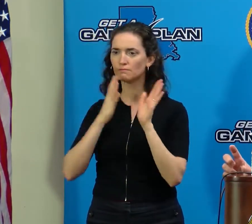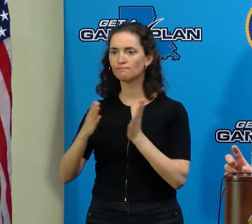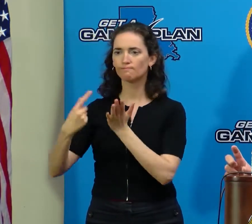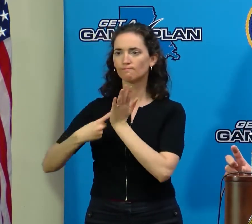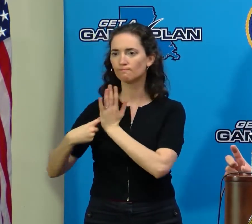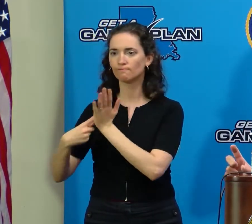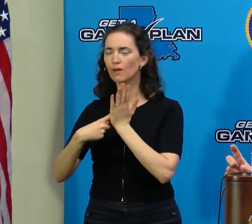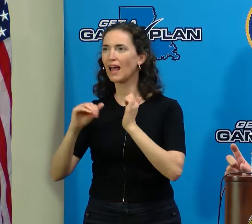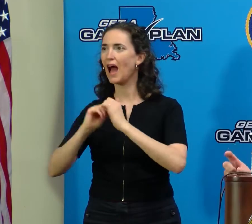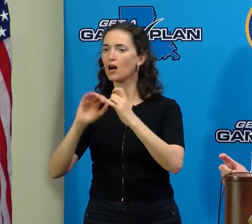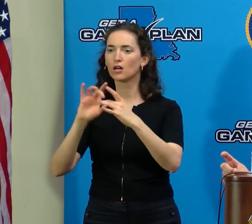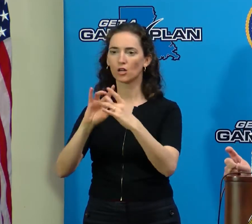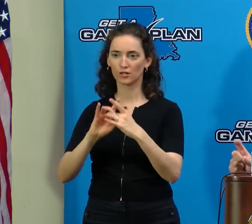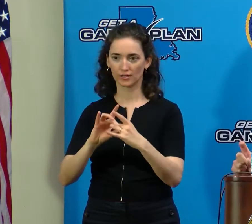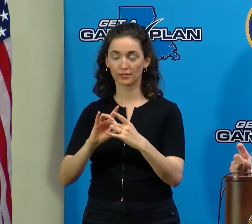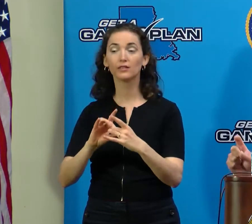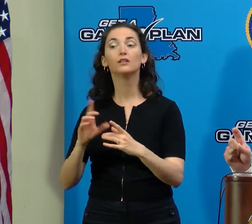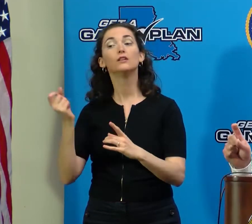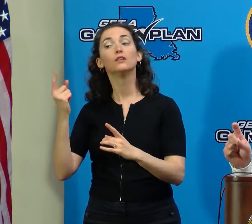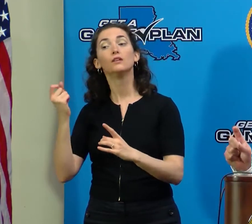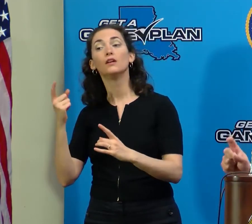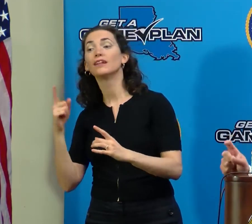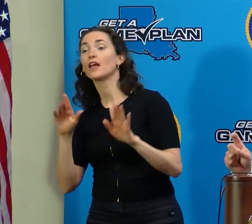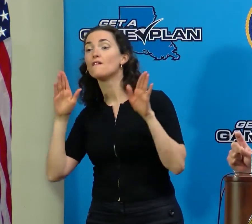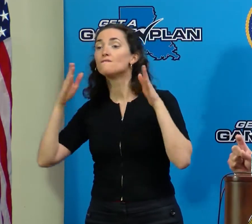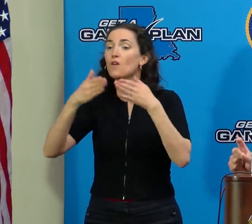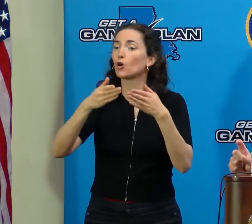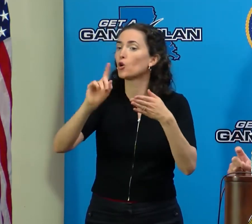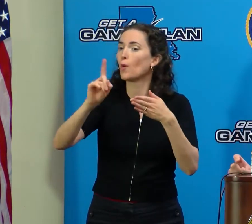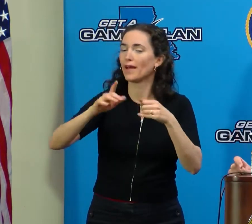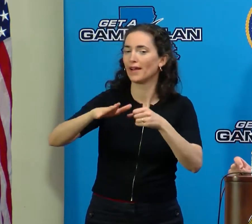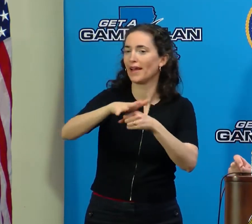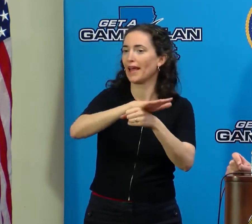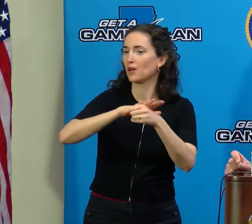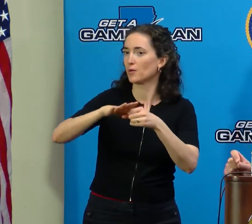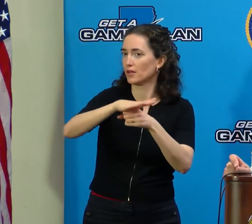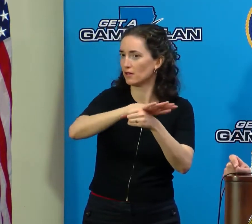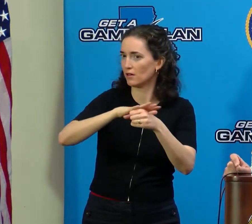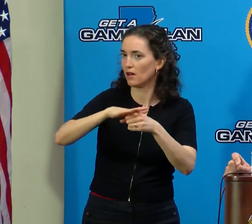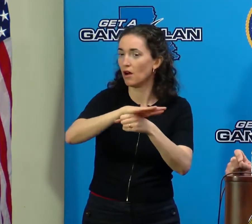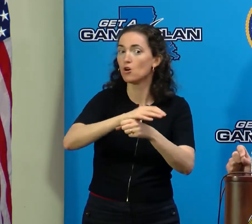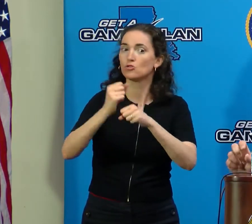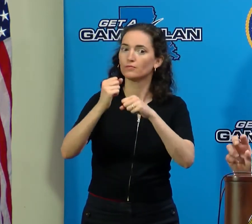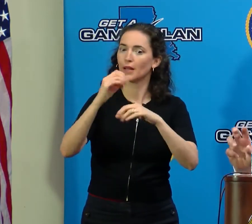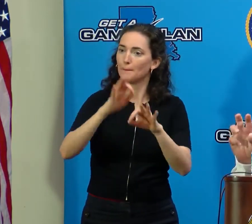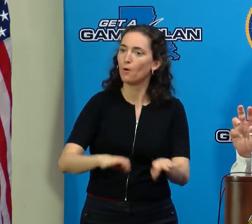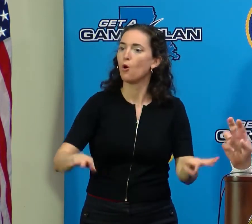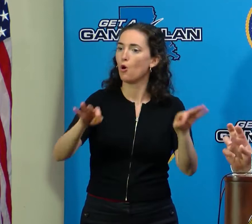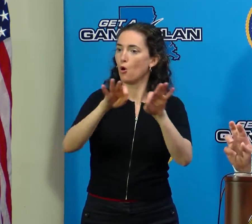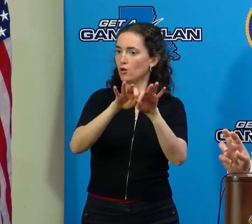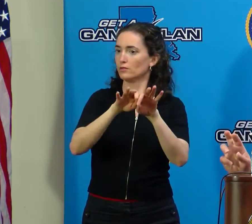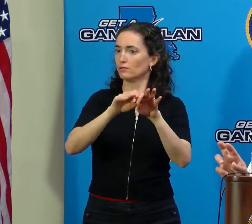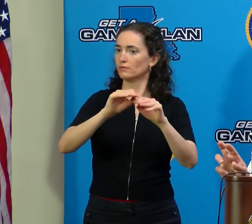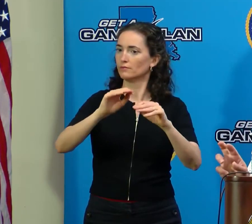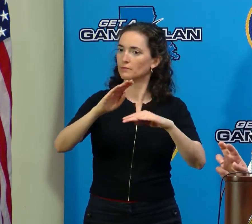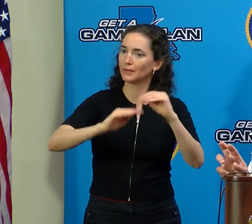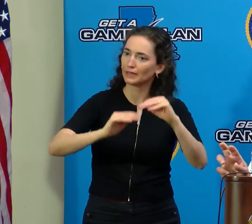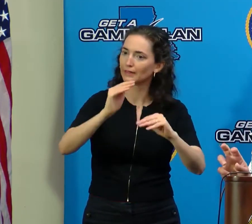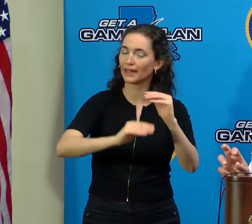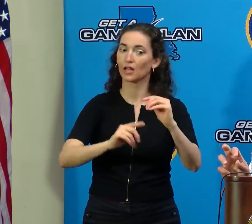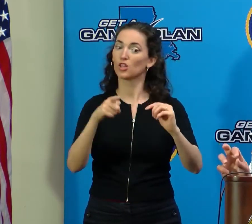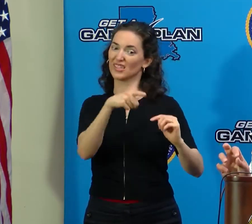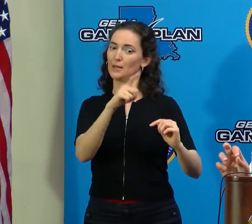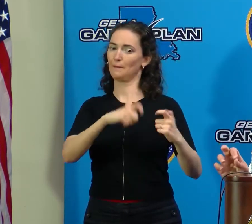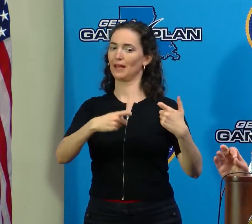and giving preference to those critical infrastructure pieces that have to be powered up